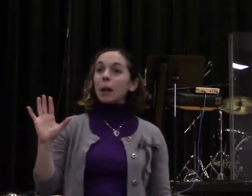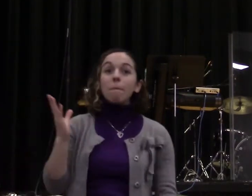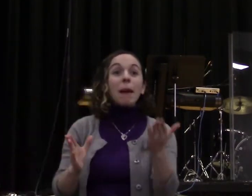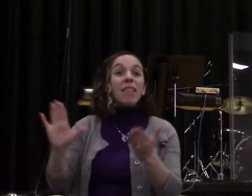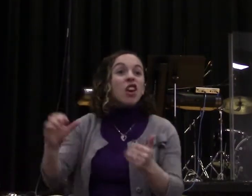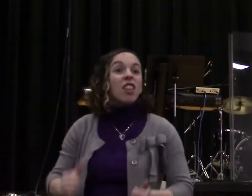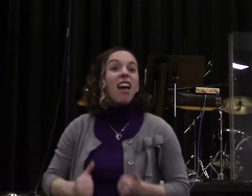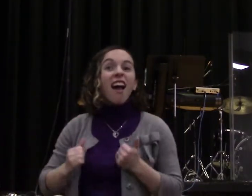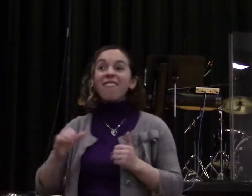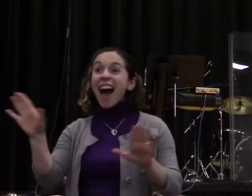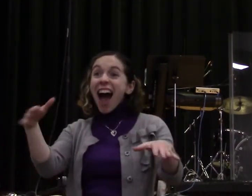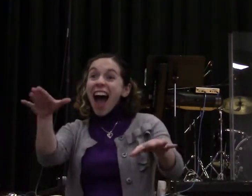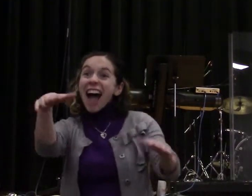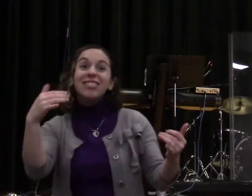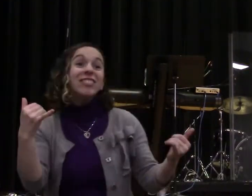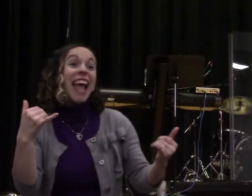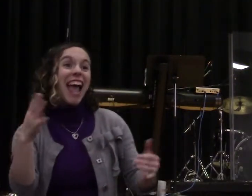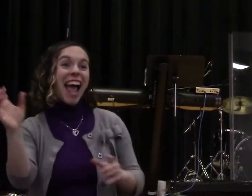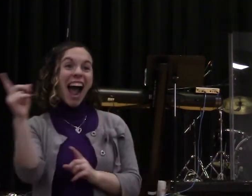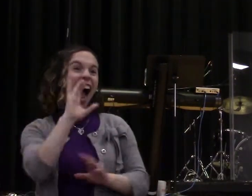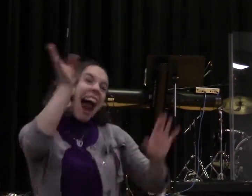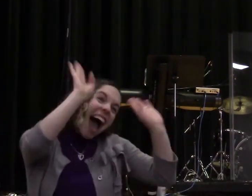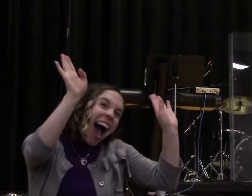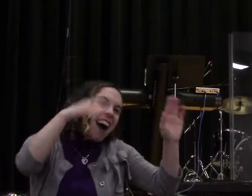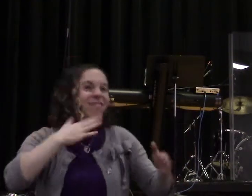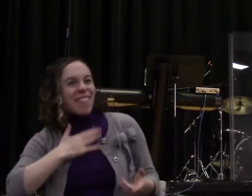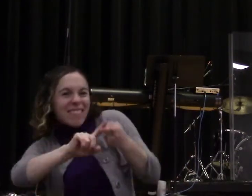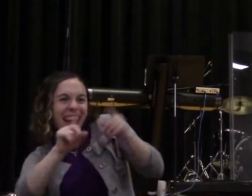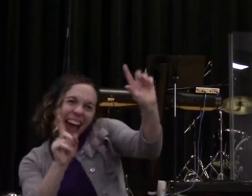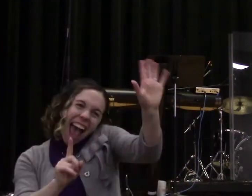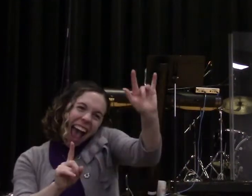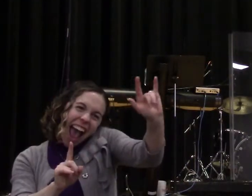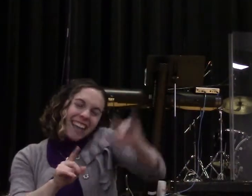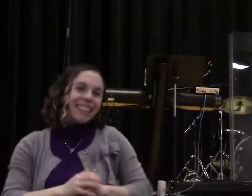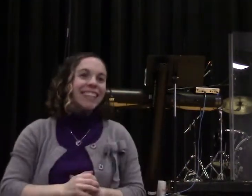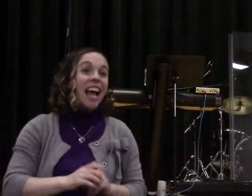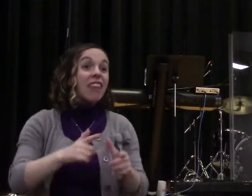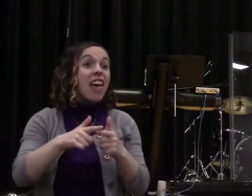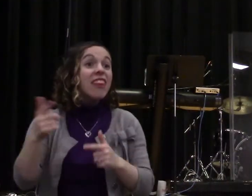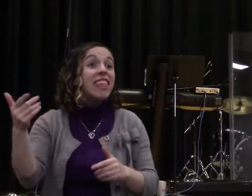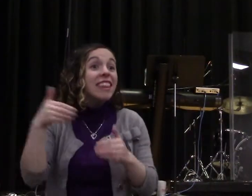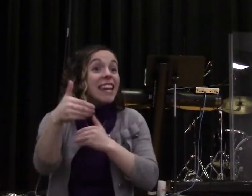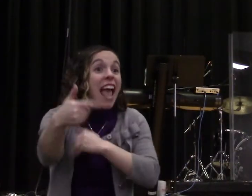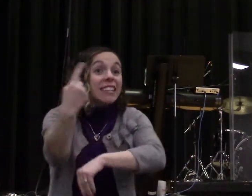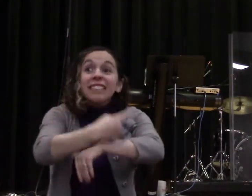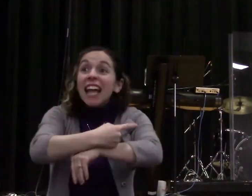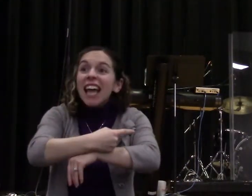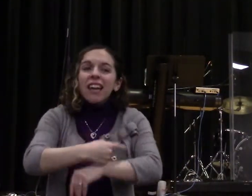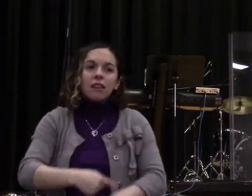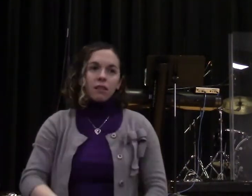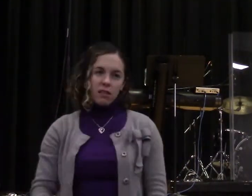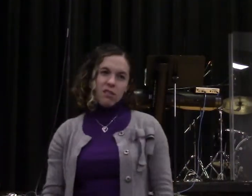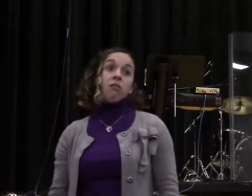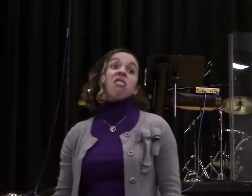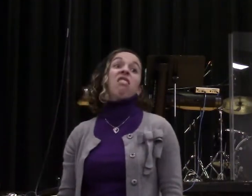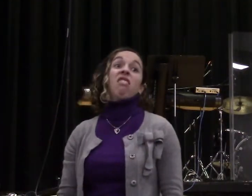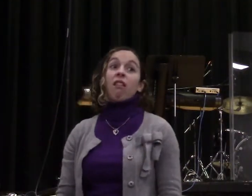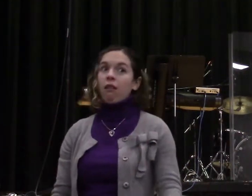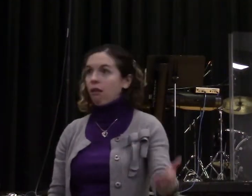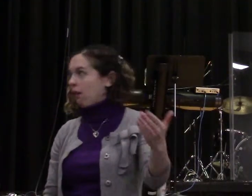be your best friend. And the next day they are, you're not good enough to wash their feet. Did you ever meet